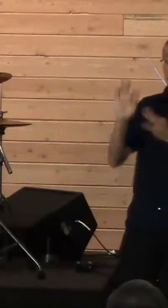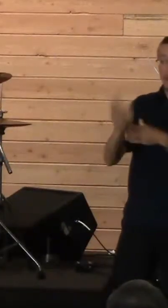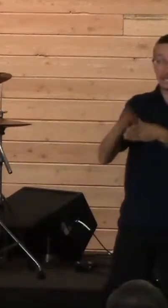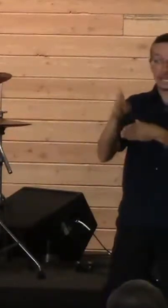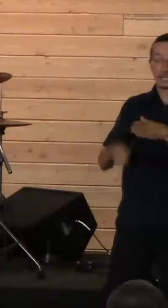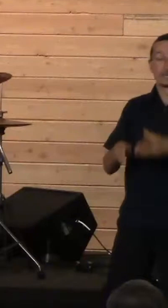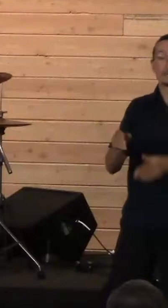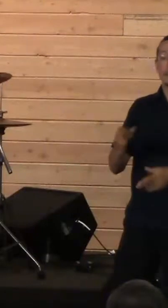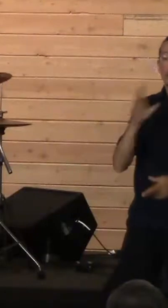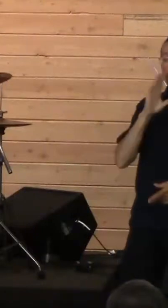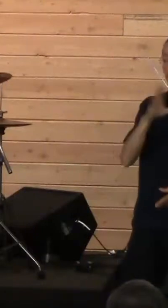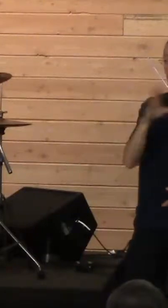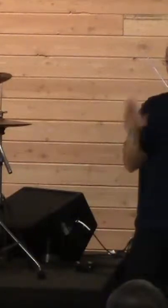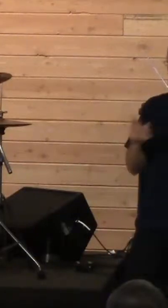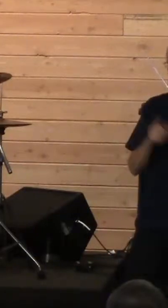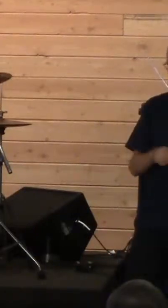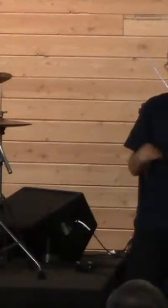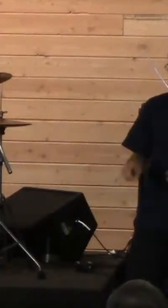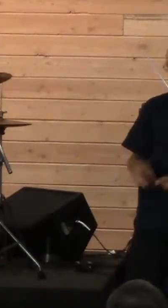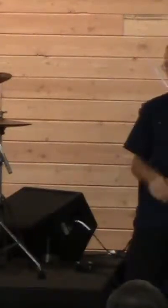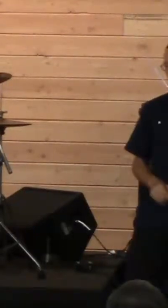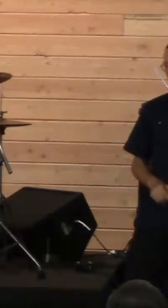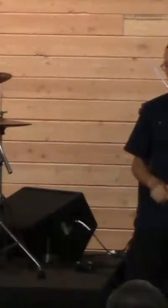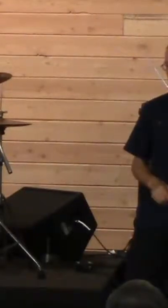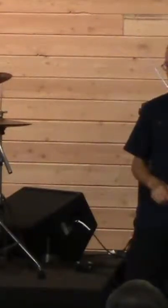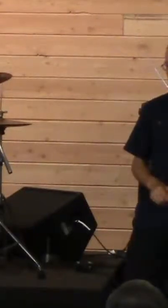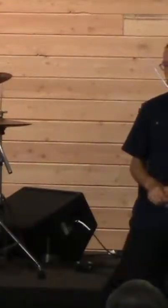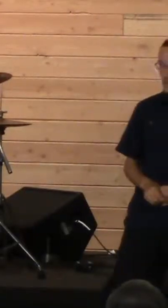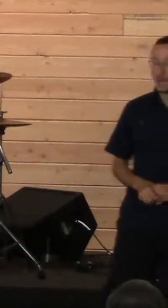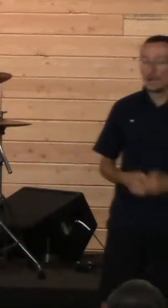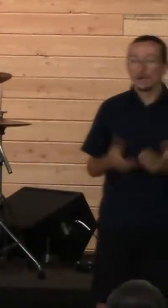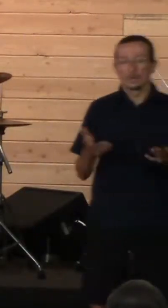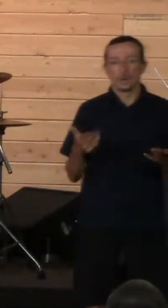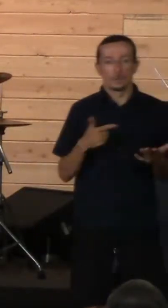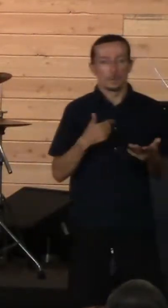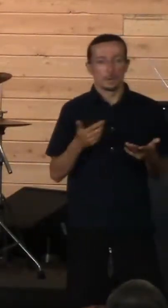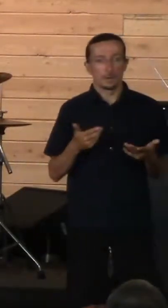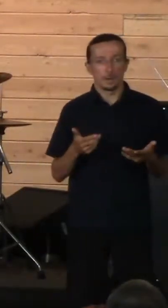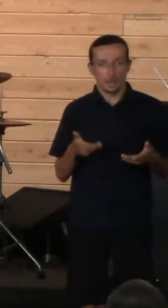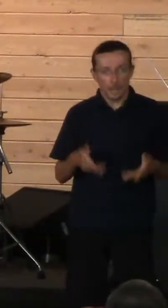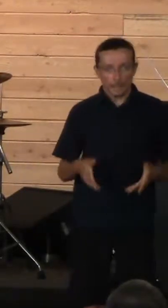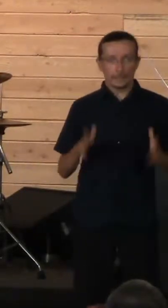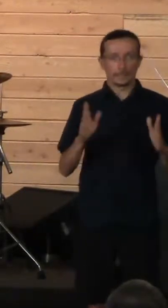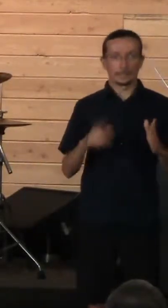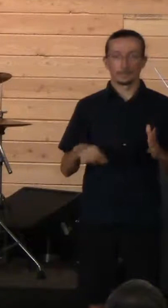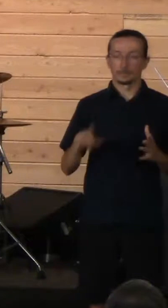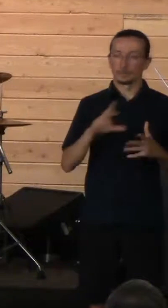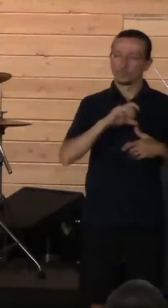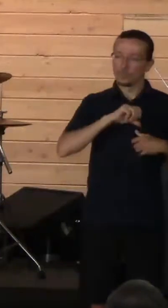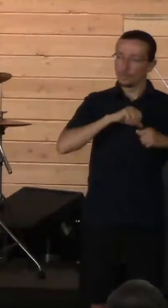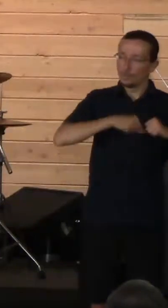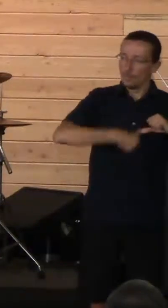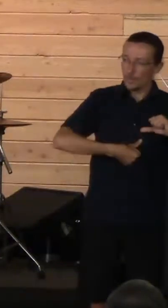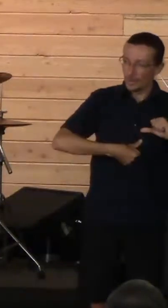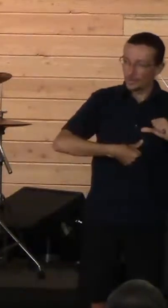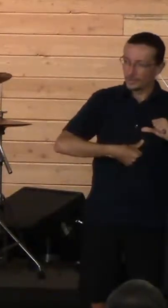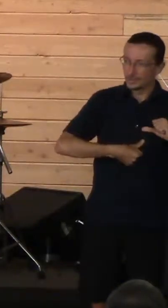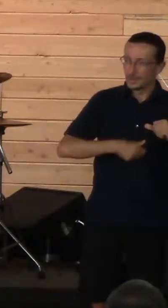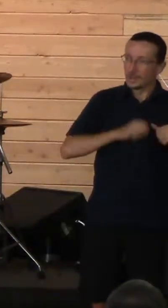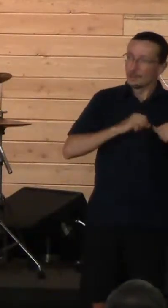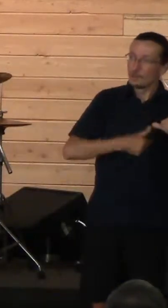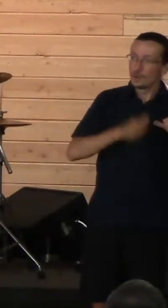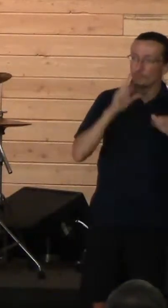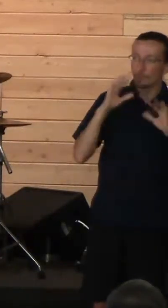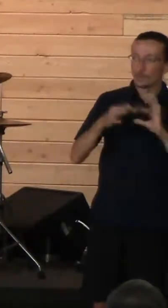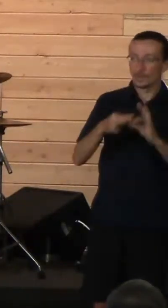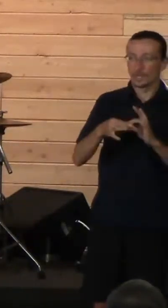So can I give you permission to mourn? To mourn the relationship that's broken, the